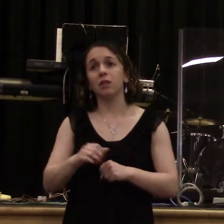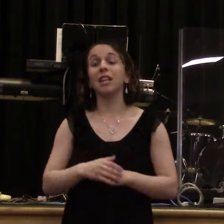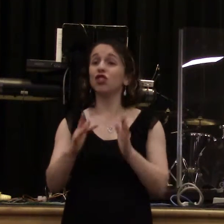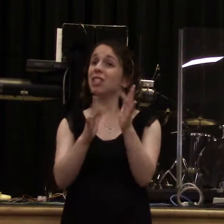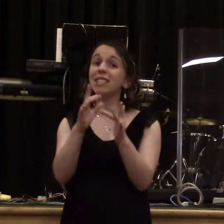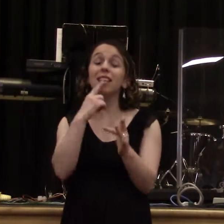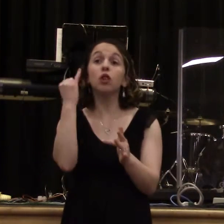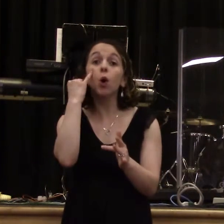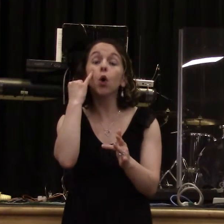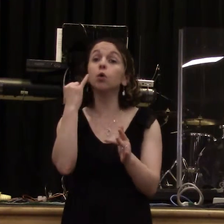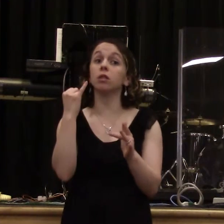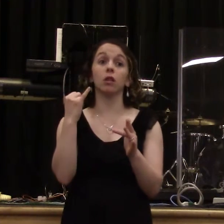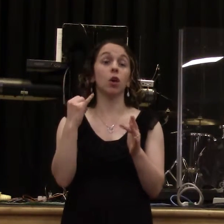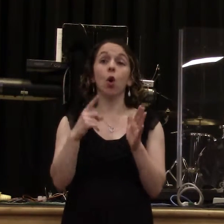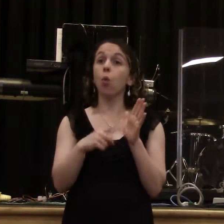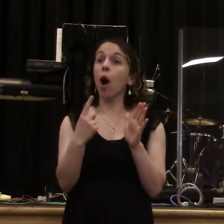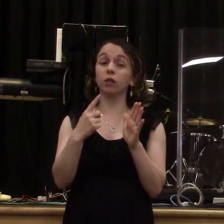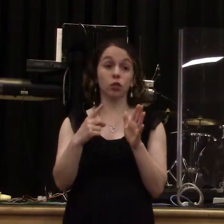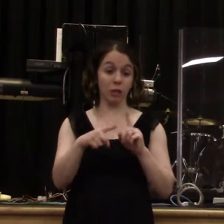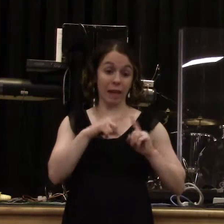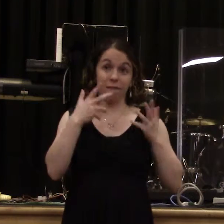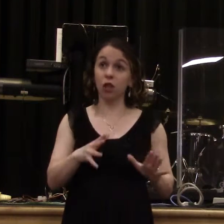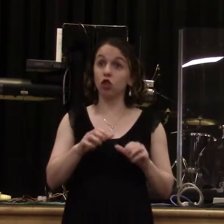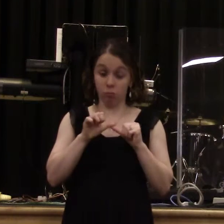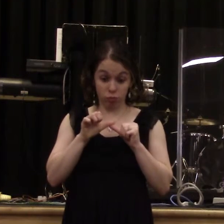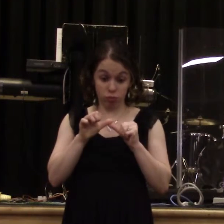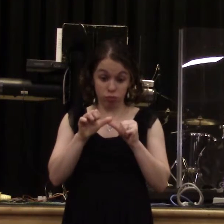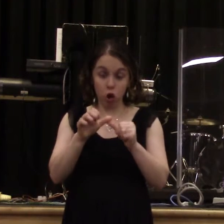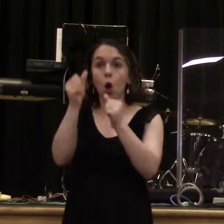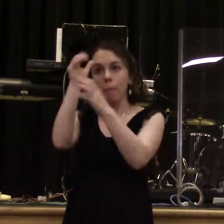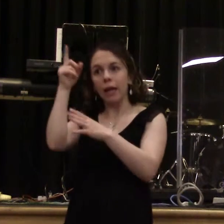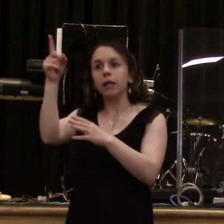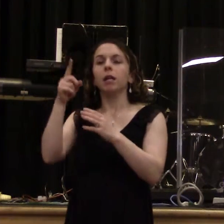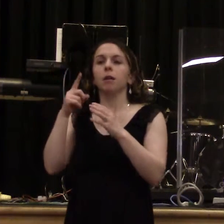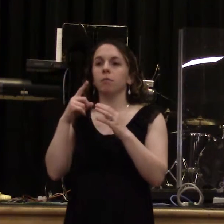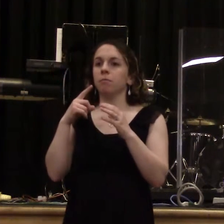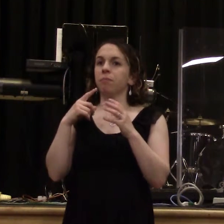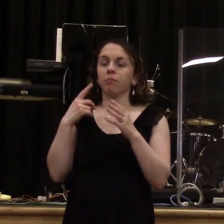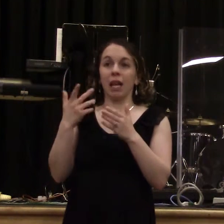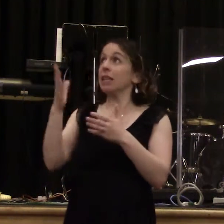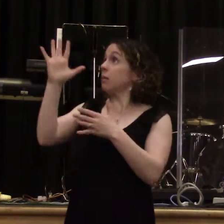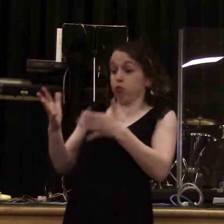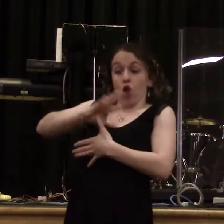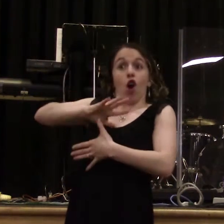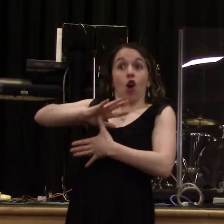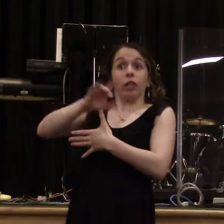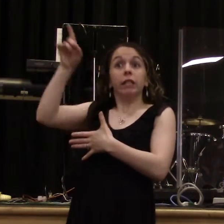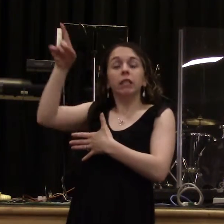end, meaning you started doing well, keep doing good deeds. God will give two things. He'll give you authority. From the beginning of the Bible to the